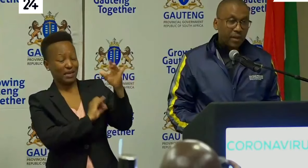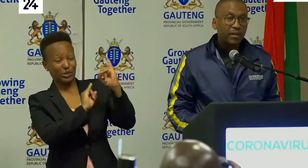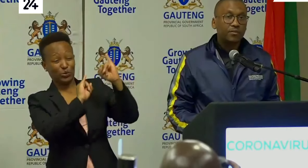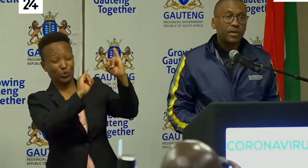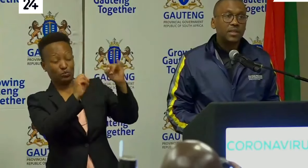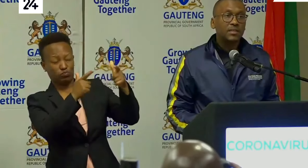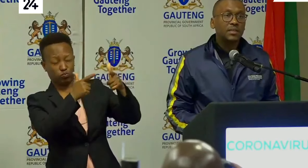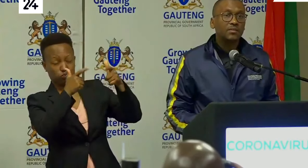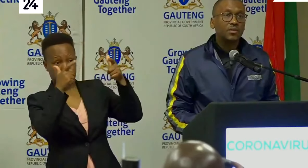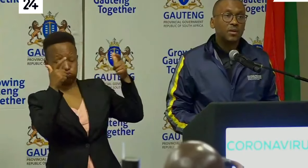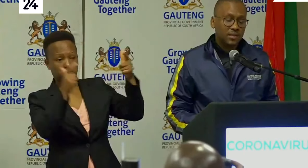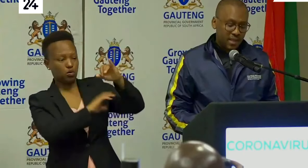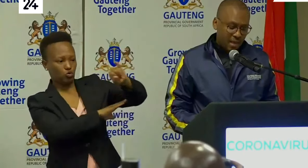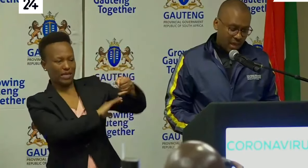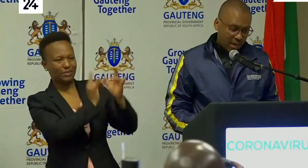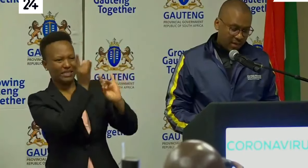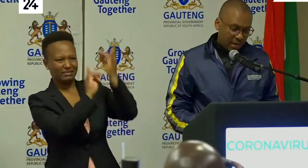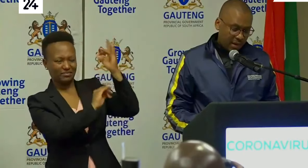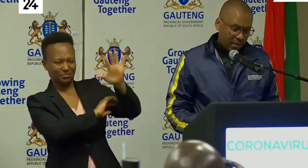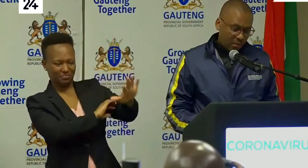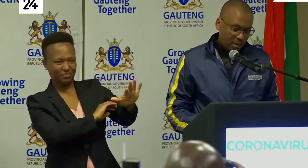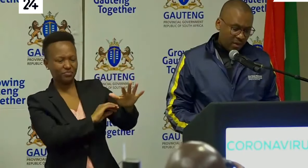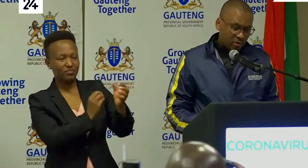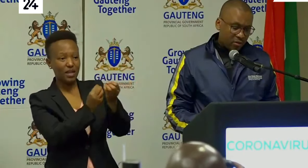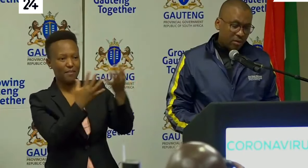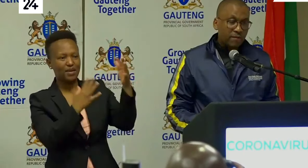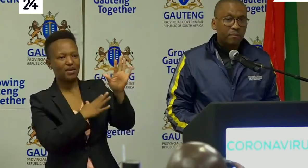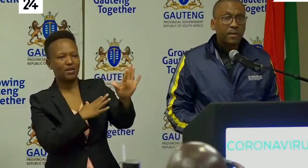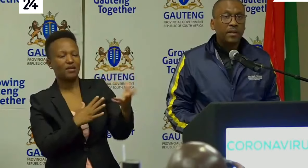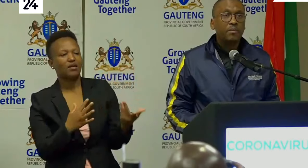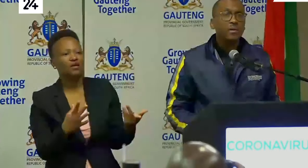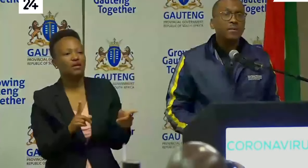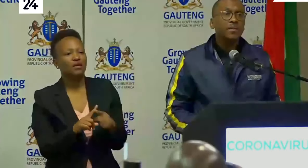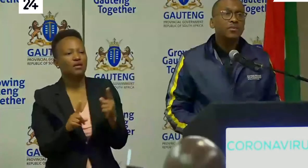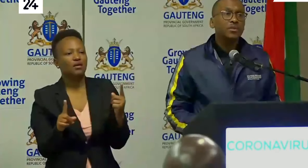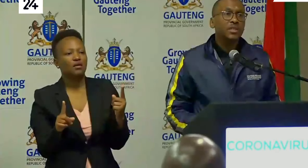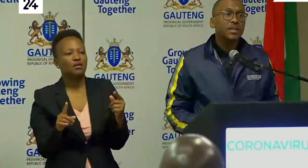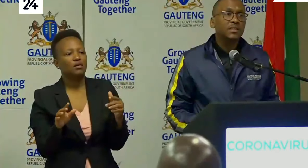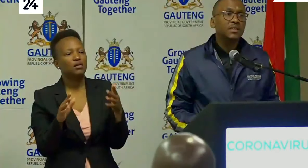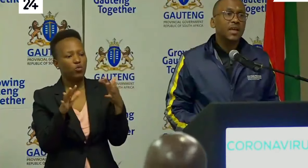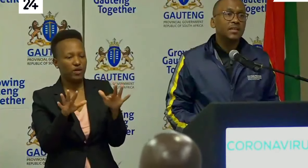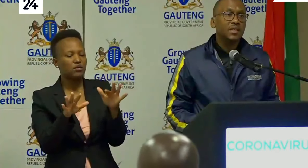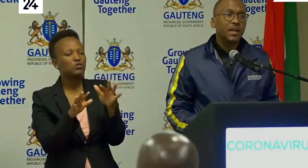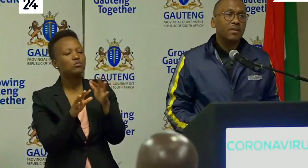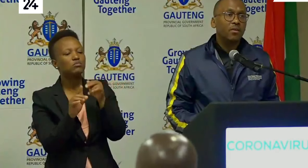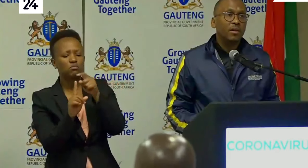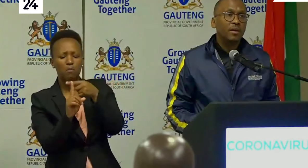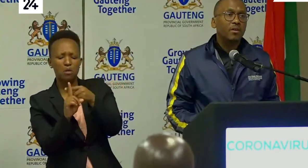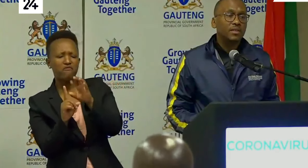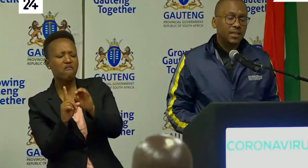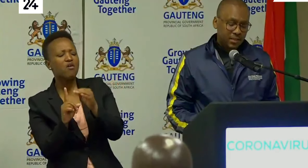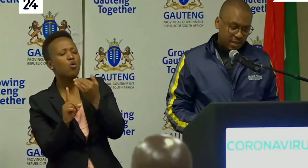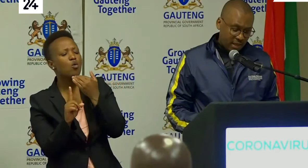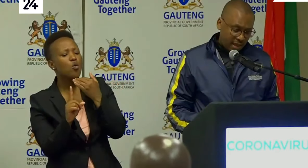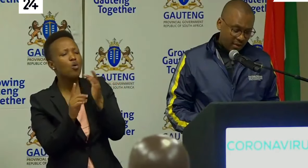number of infected individuals and we also have been able to trace and track all